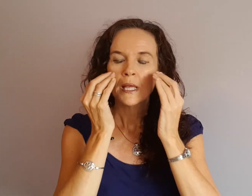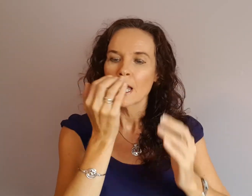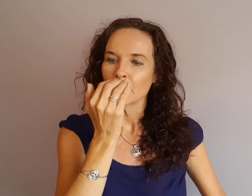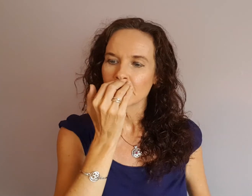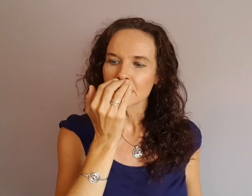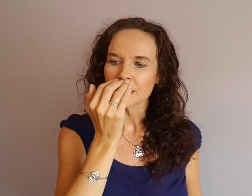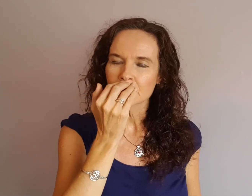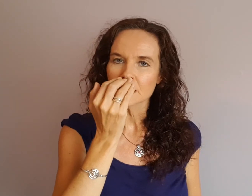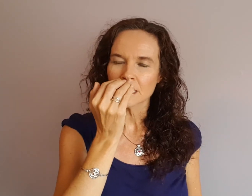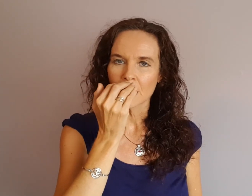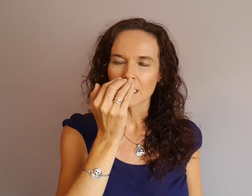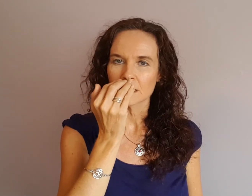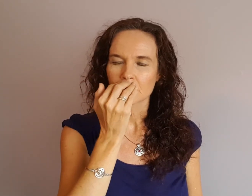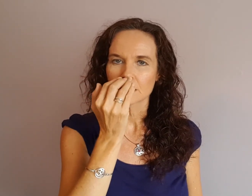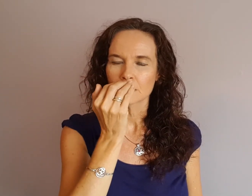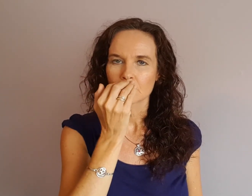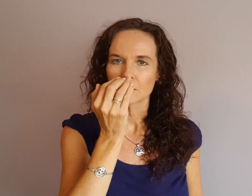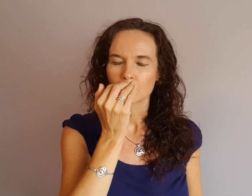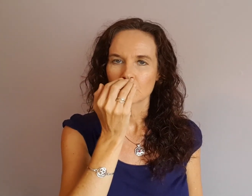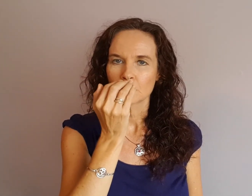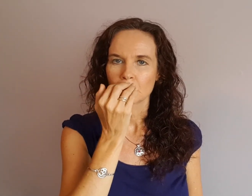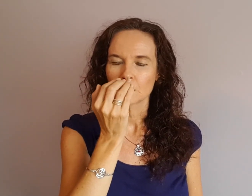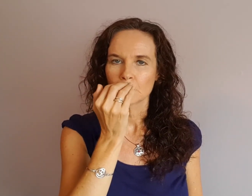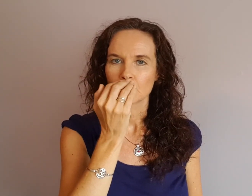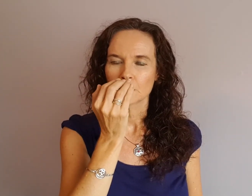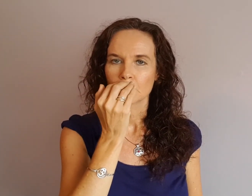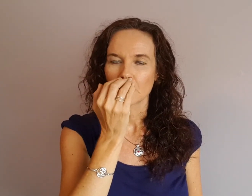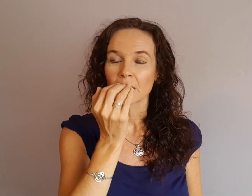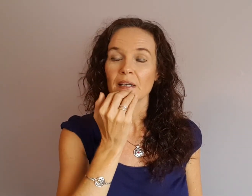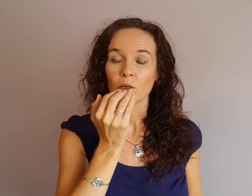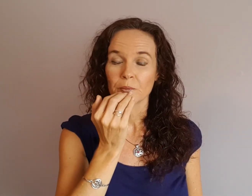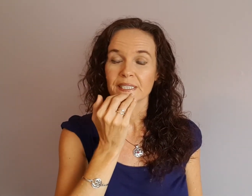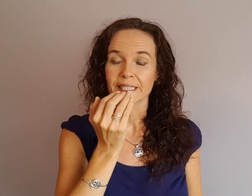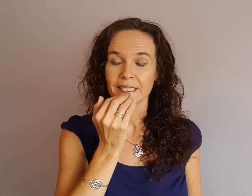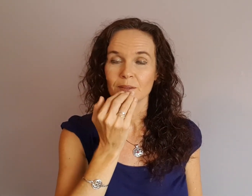And these little tasks are going to help me see it.